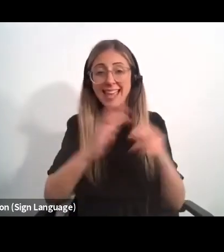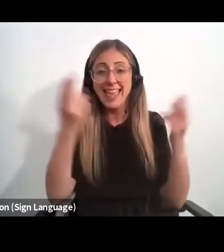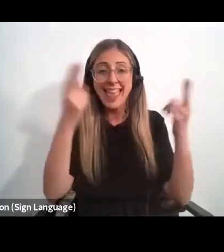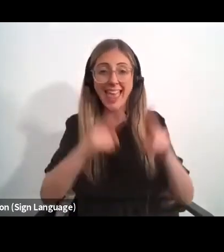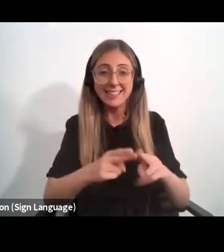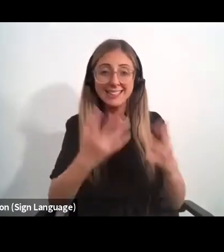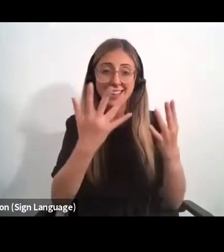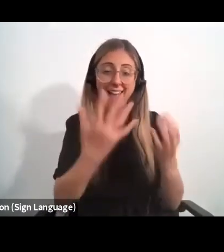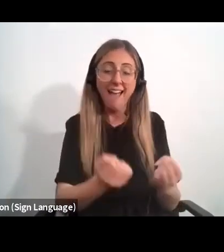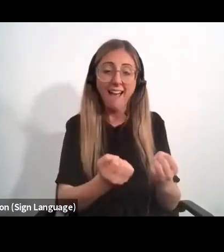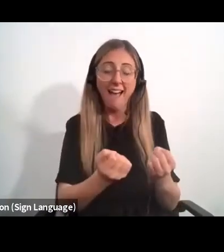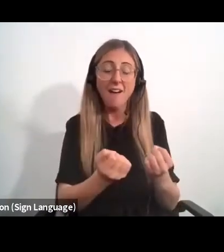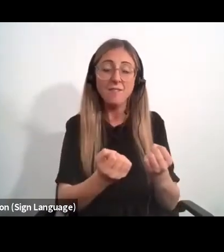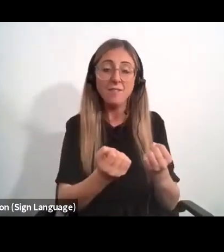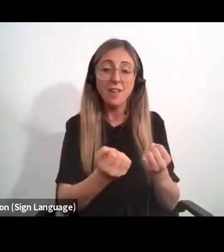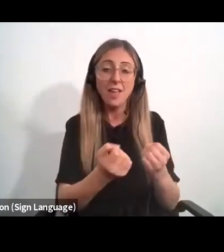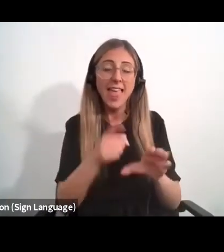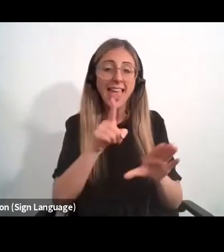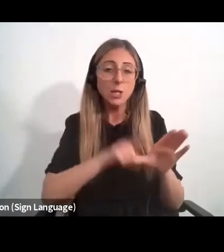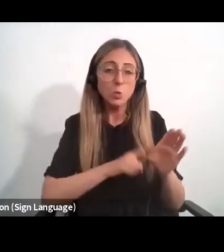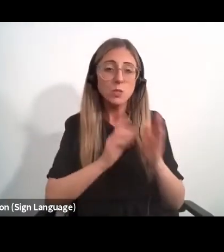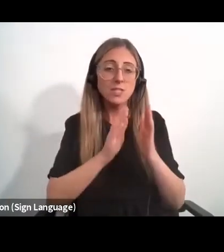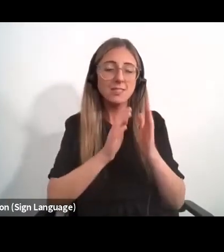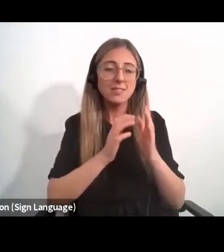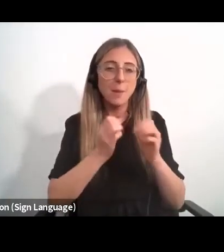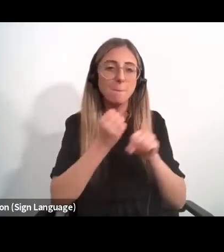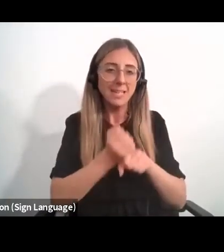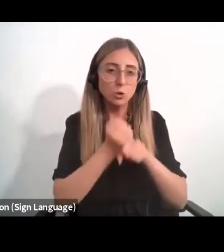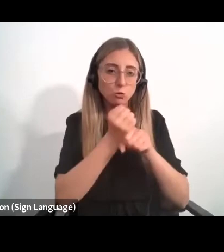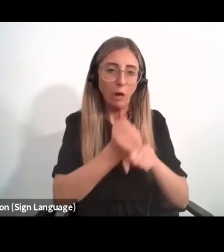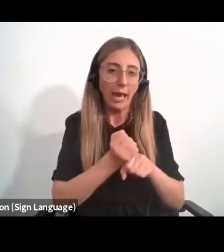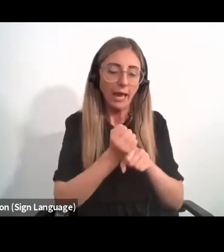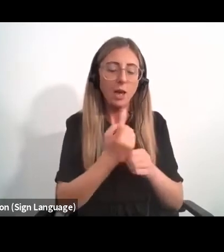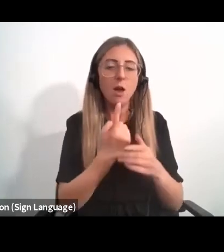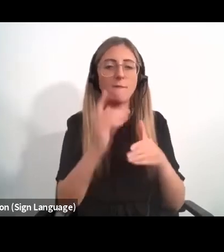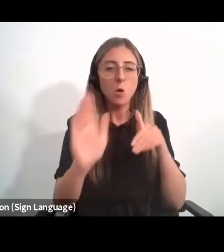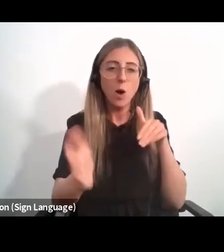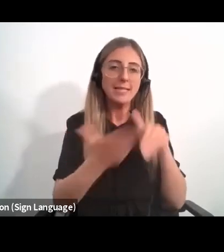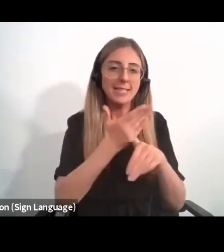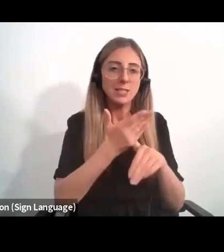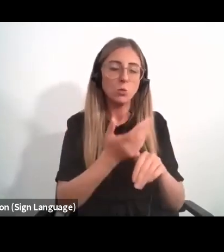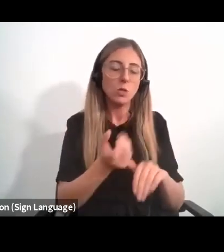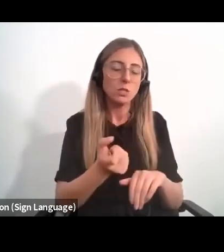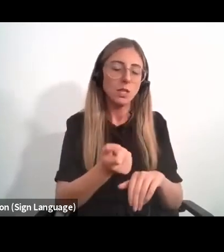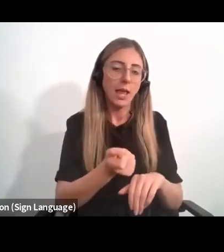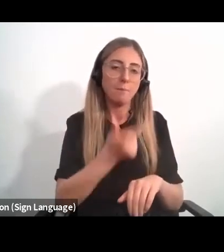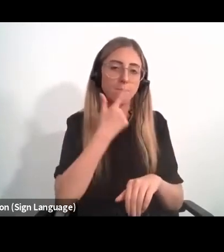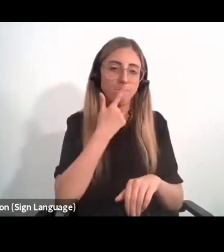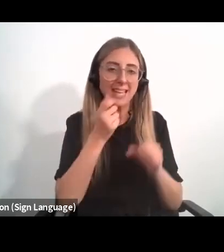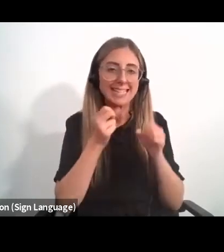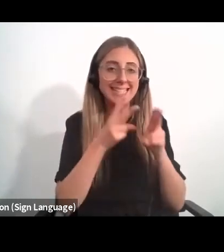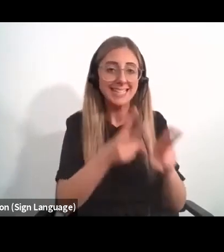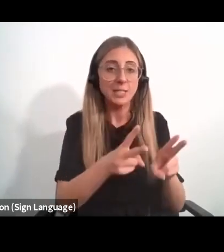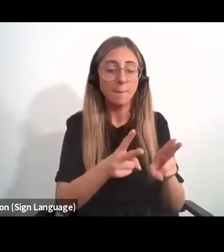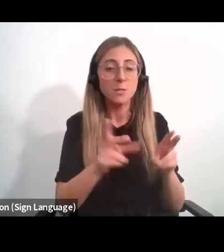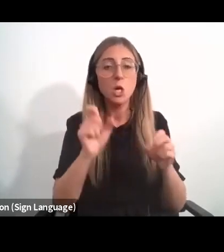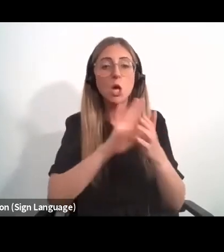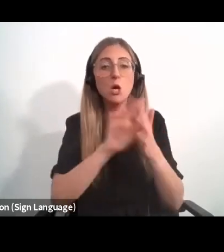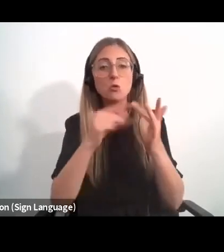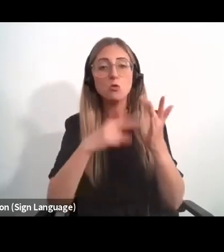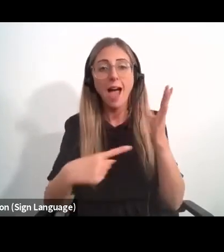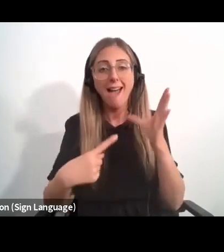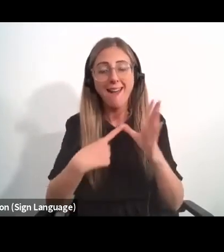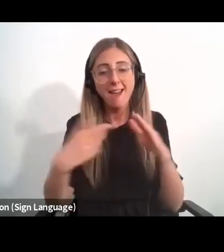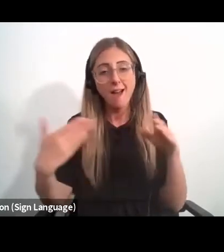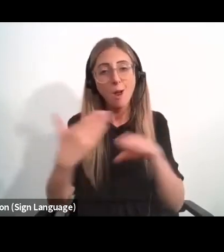established the Ayush Ministry, dedicated to the development of indigenous medical plants and systems. China is working